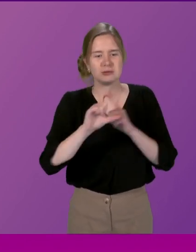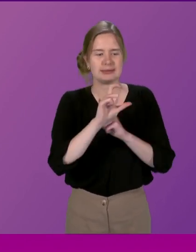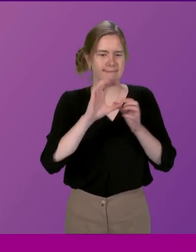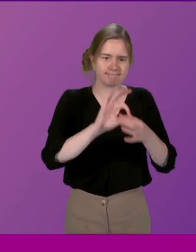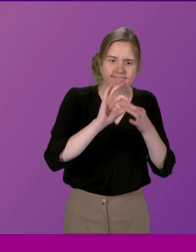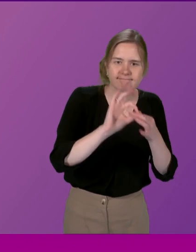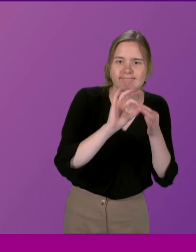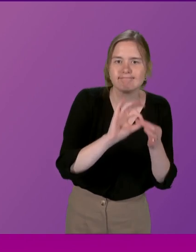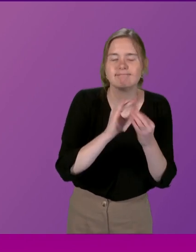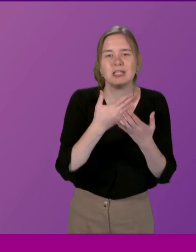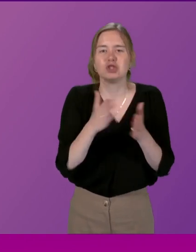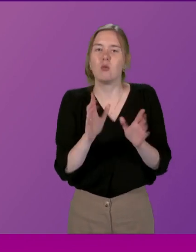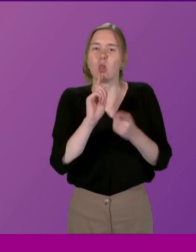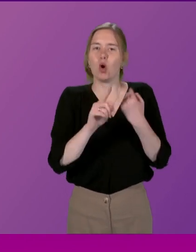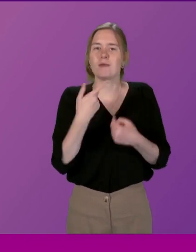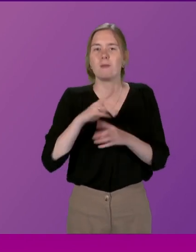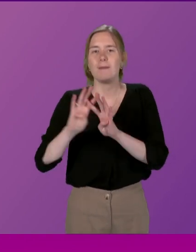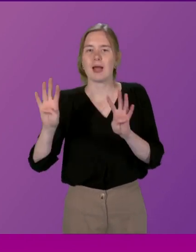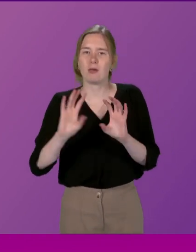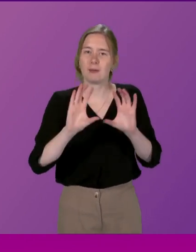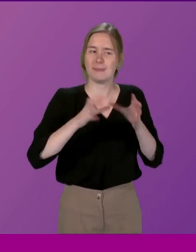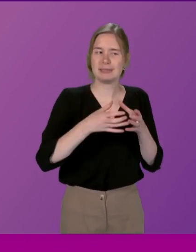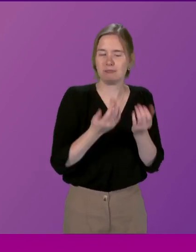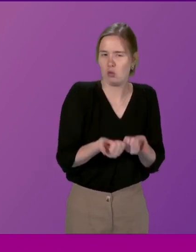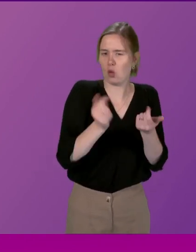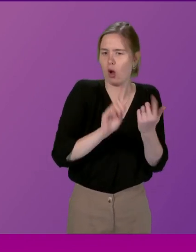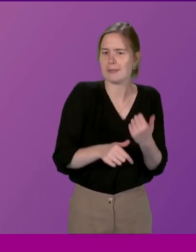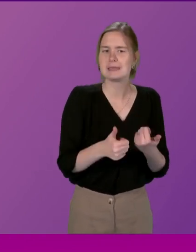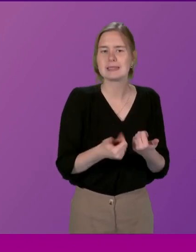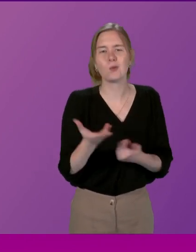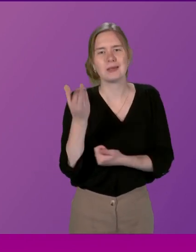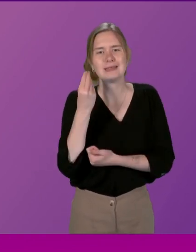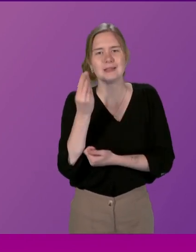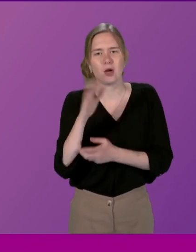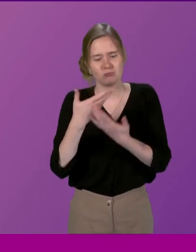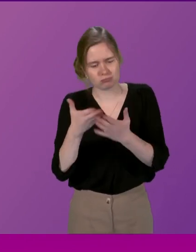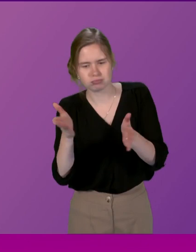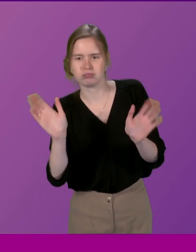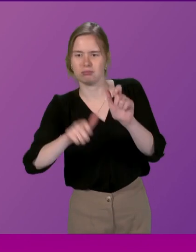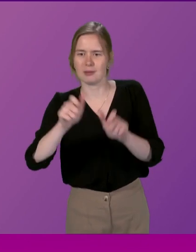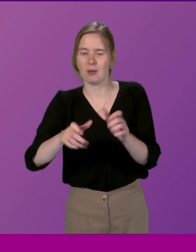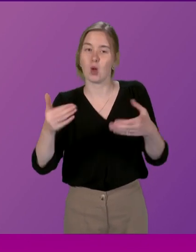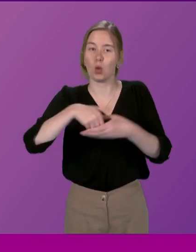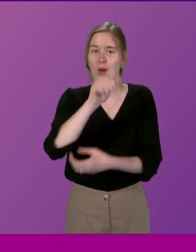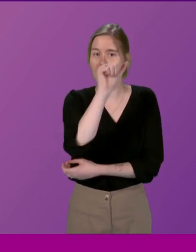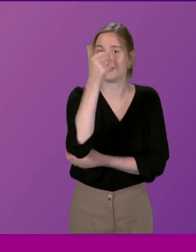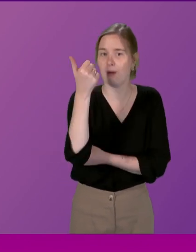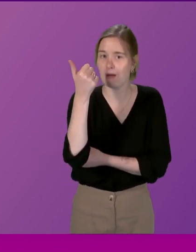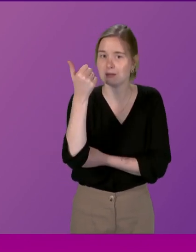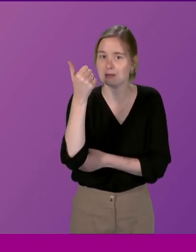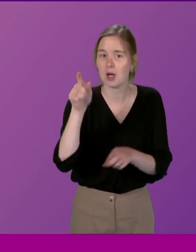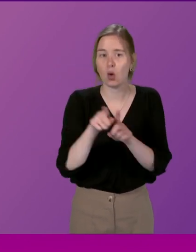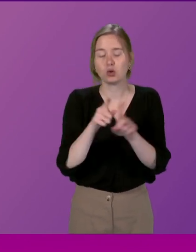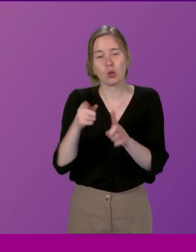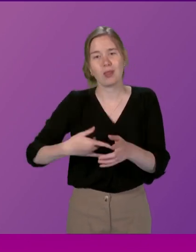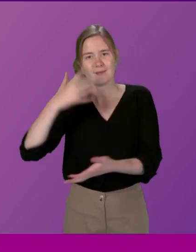and in general the comments of both the panel and the committee are good and we do need to hear from a wide range of people including experts on a subject and